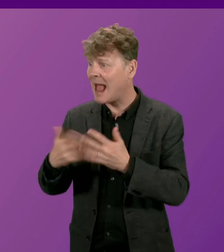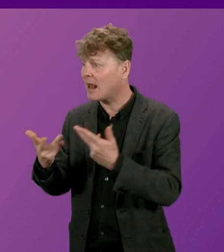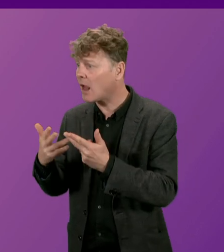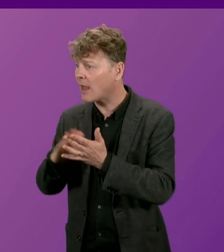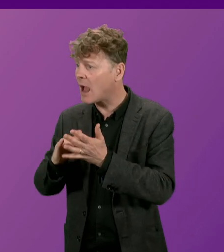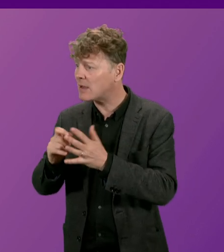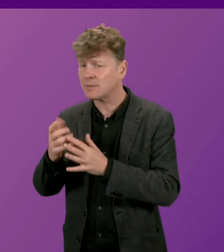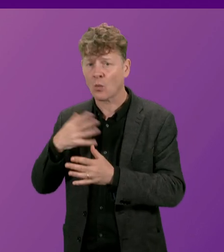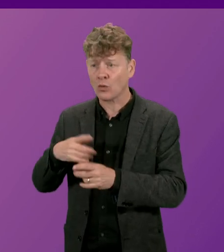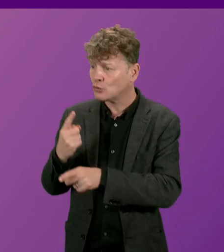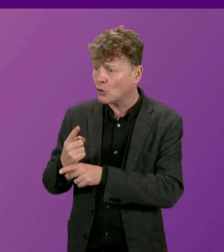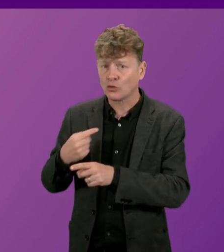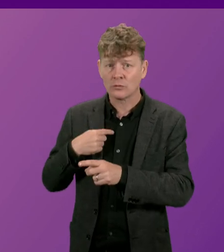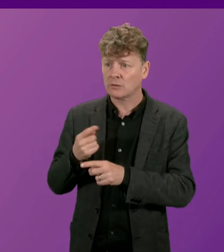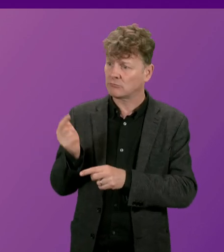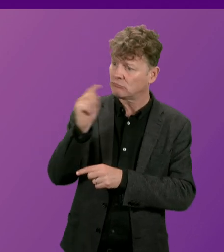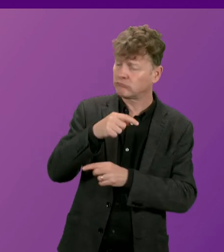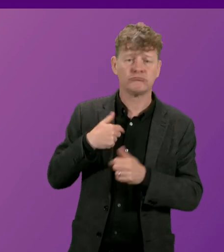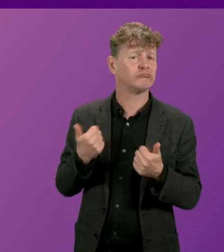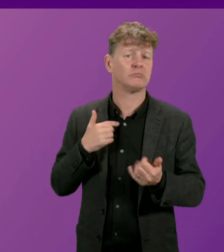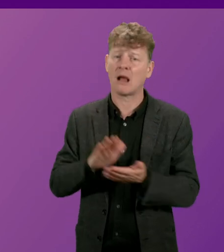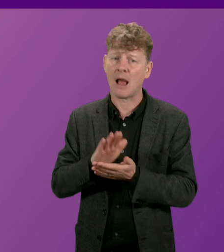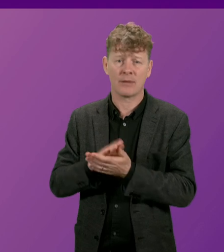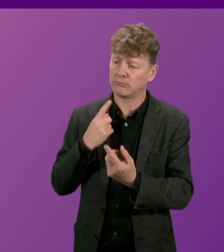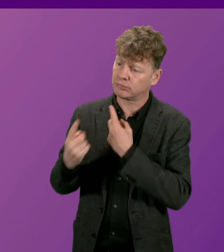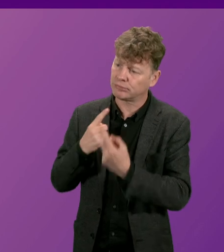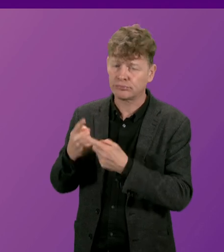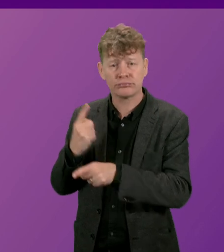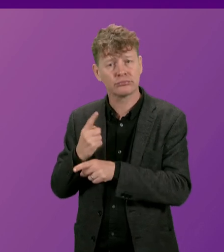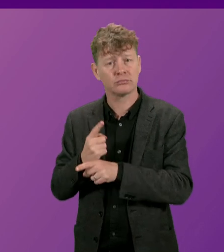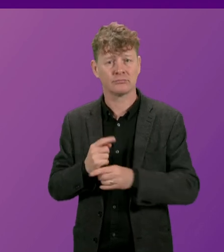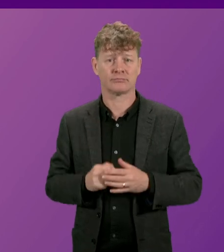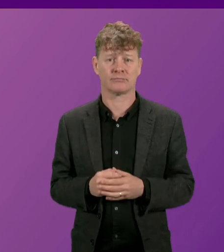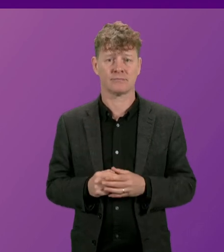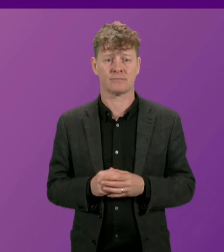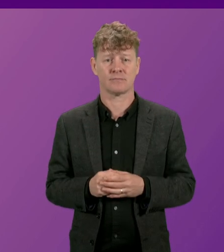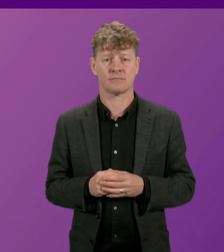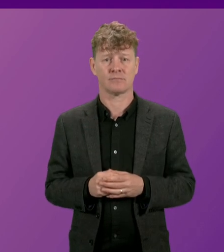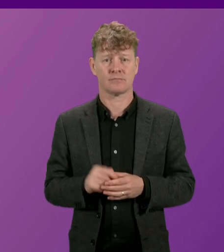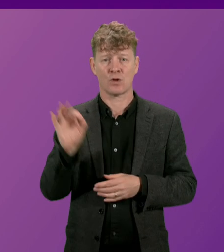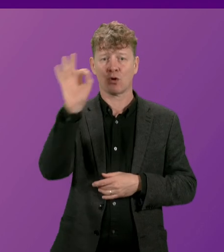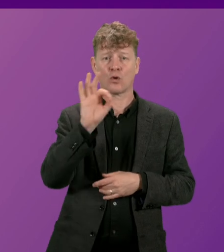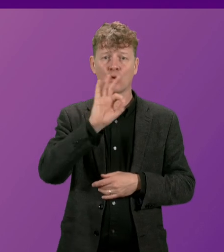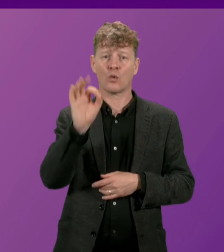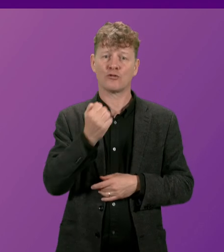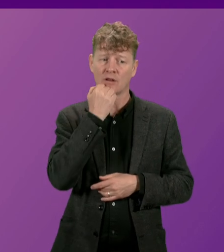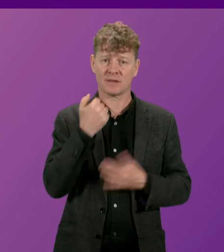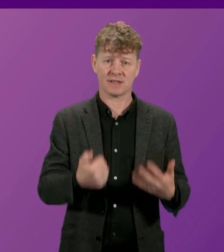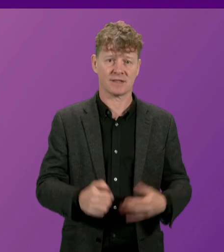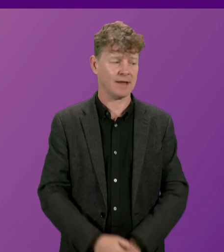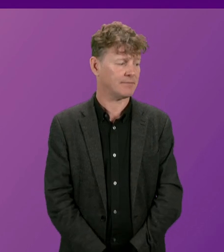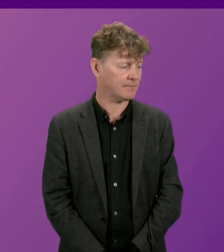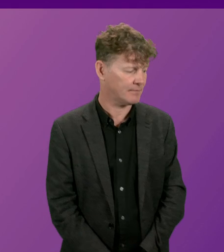on this question. I am very happy to do so if there are any outstanding issues that arise from my answers today. Question number six, Pauline McNeill.